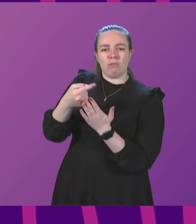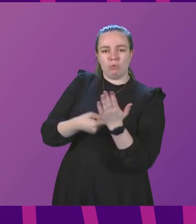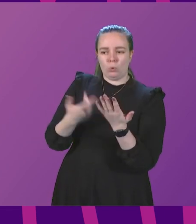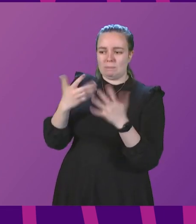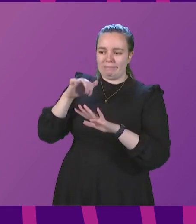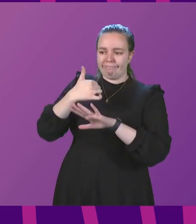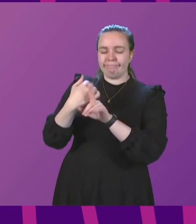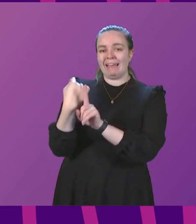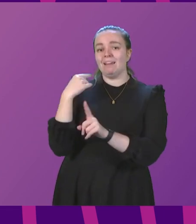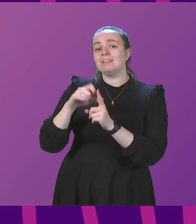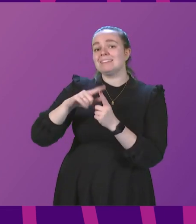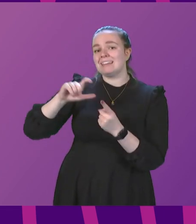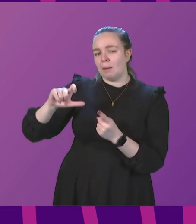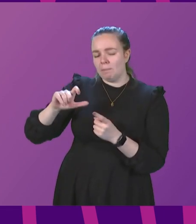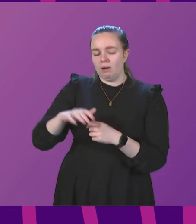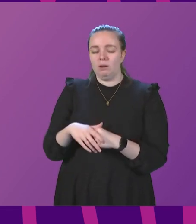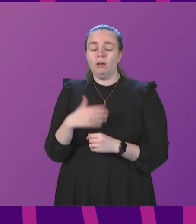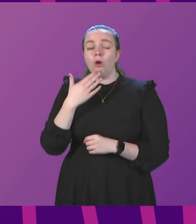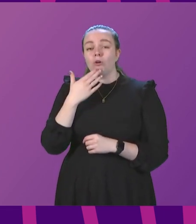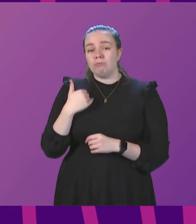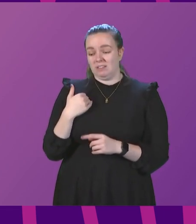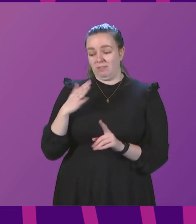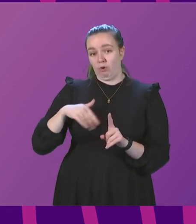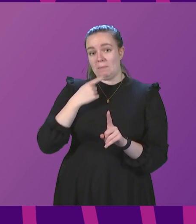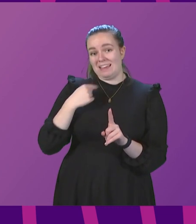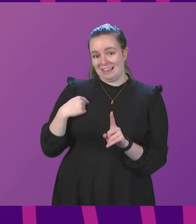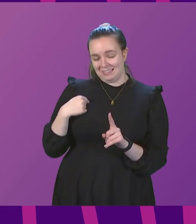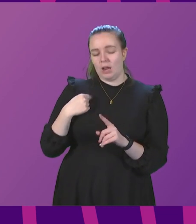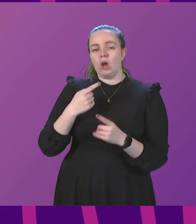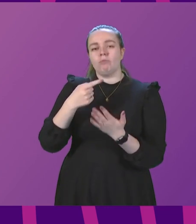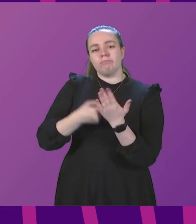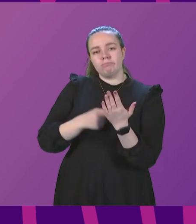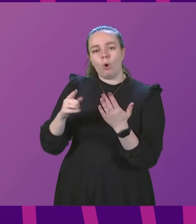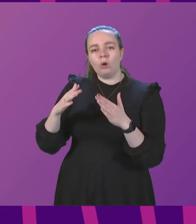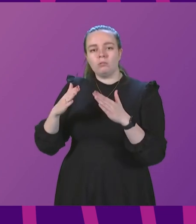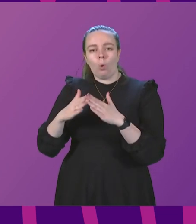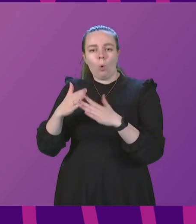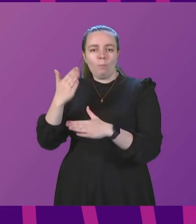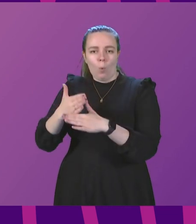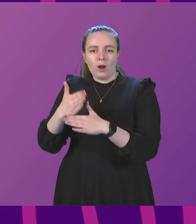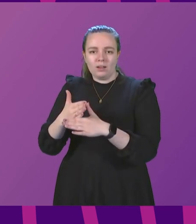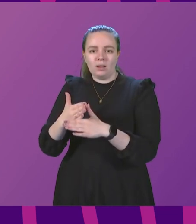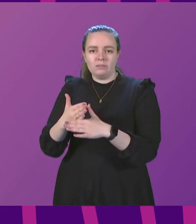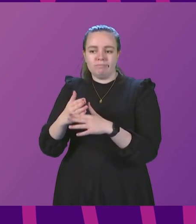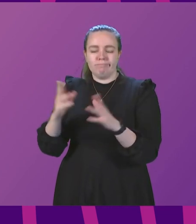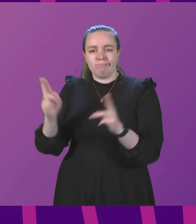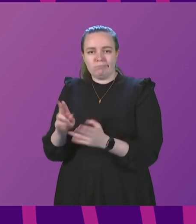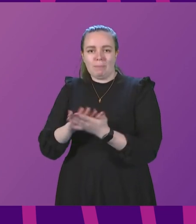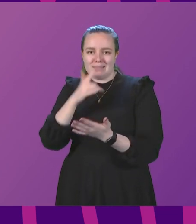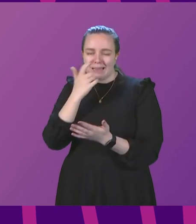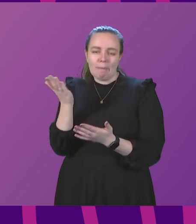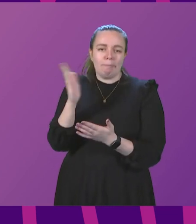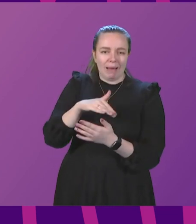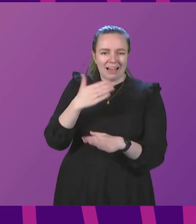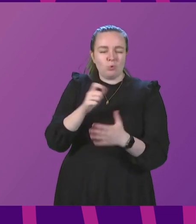in December. Most recently, as of yesterday, guidance on home working was updated to enable a partial return to the office with hybrid